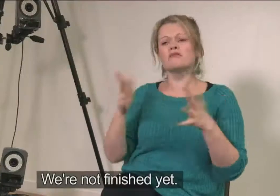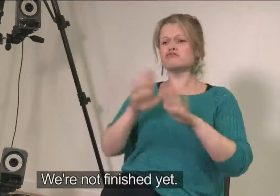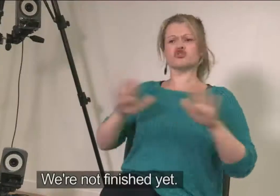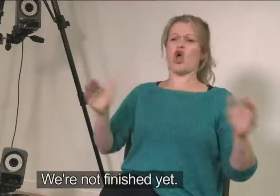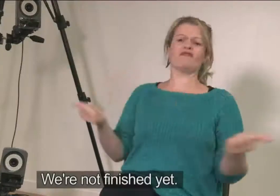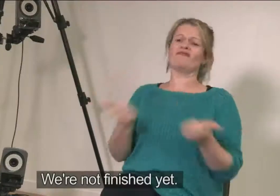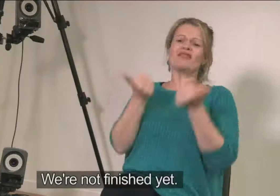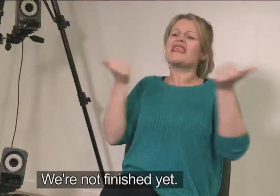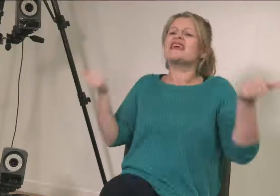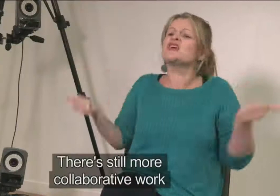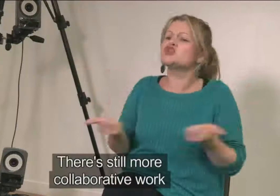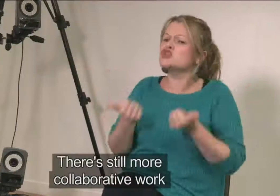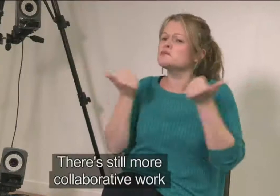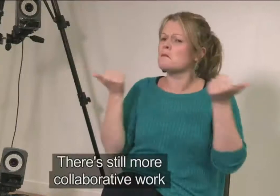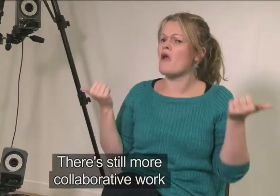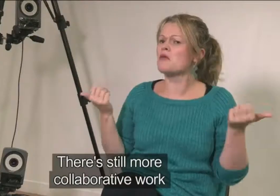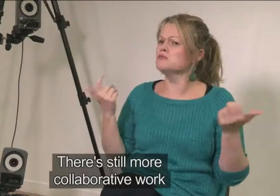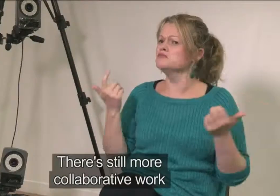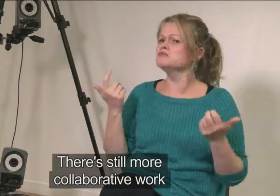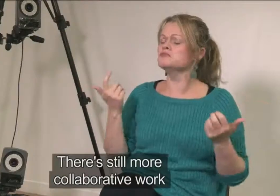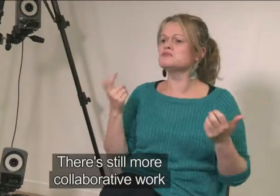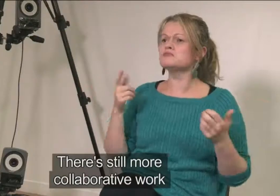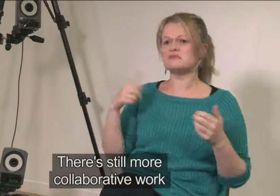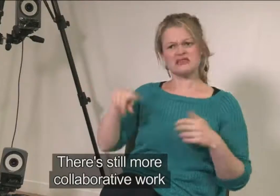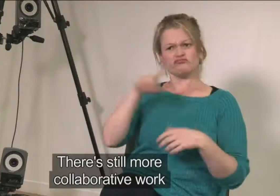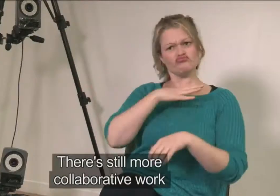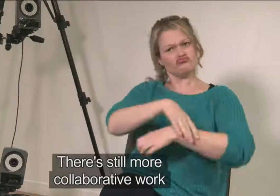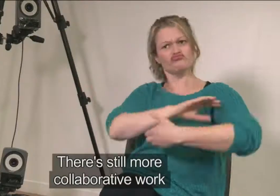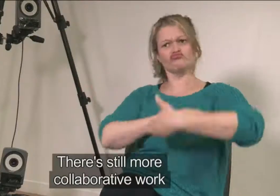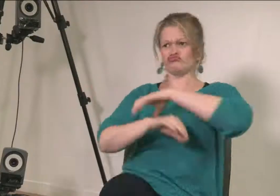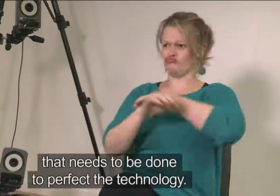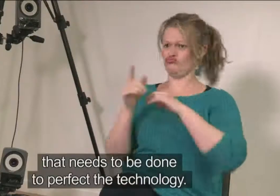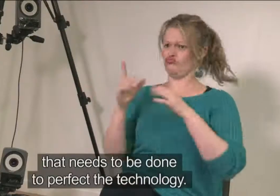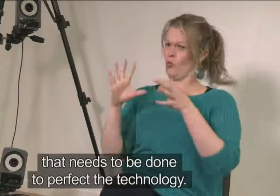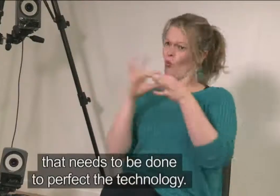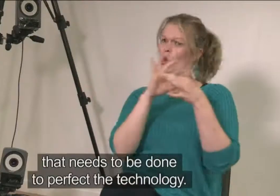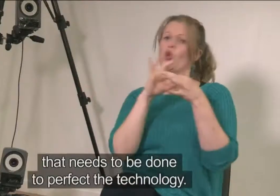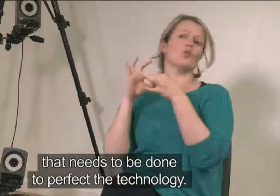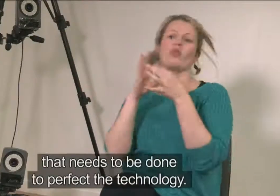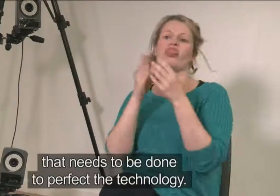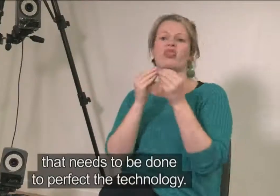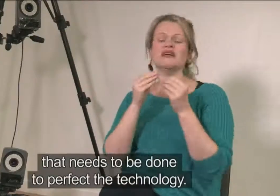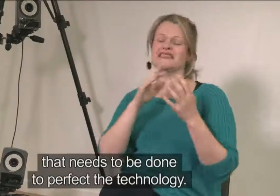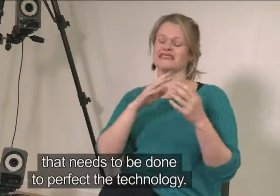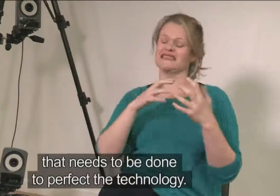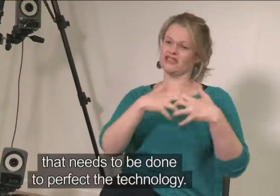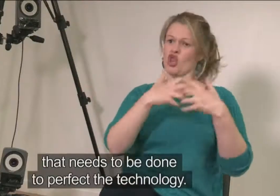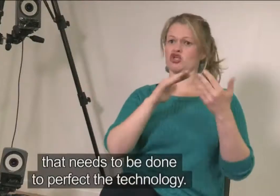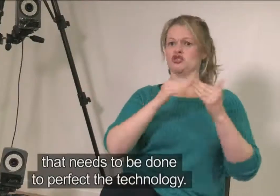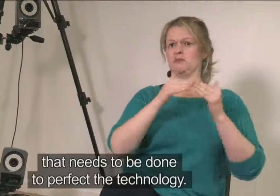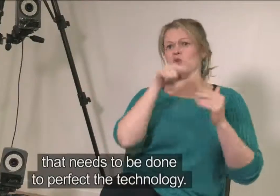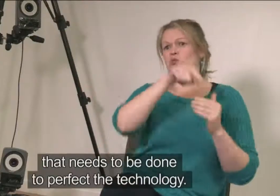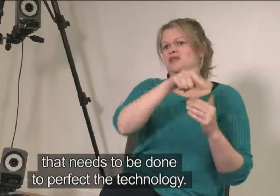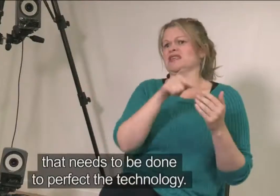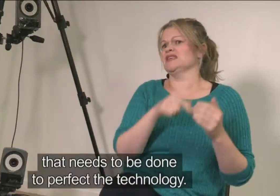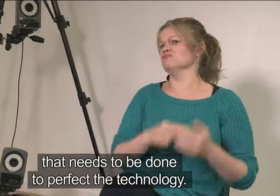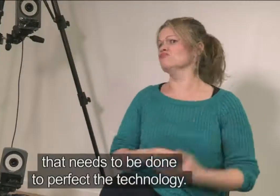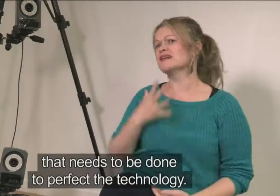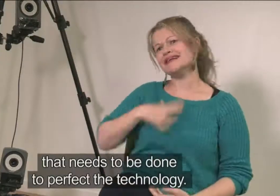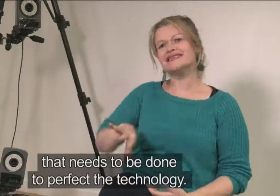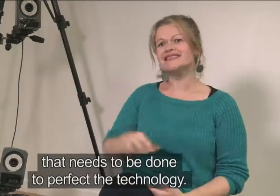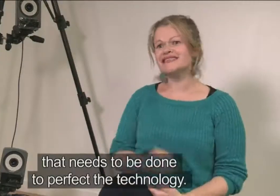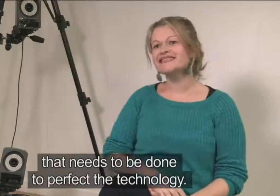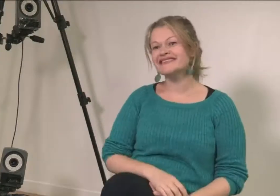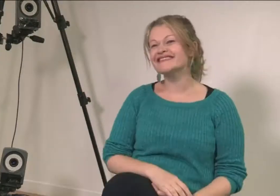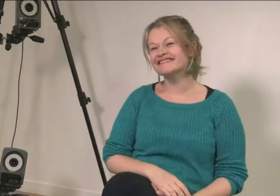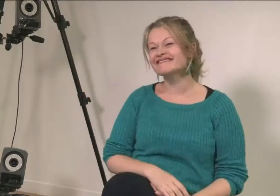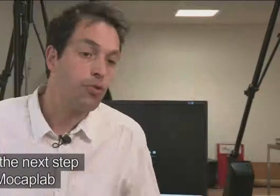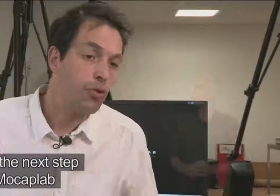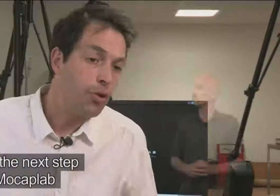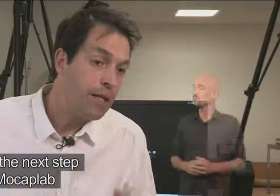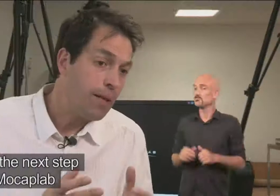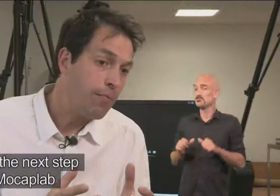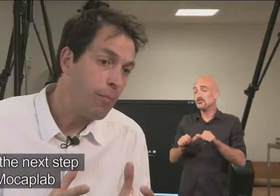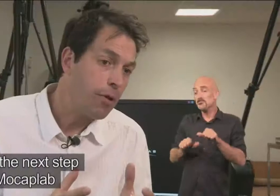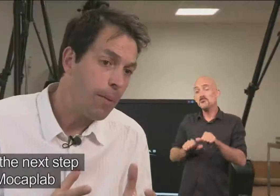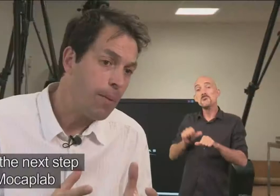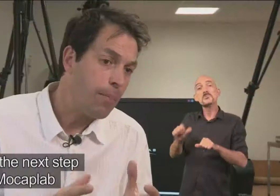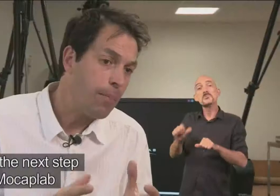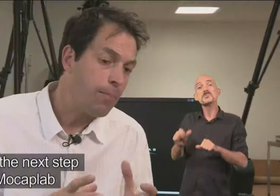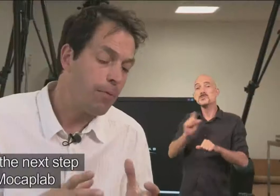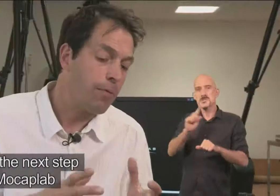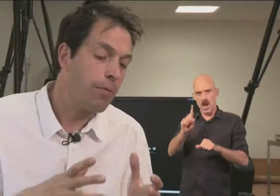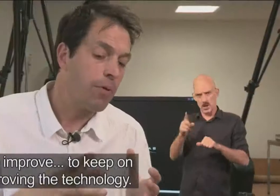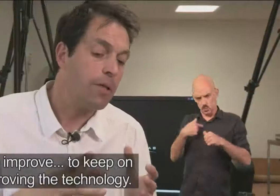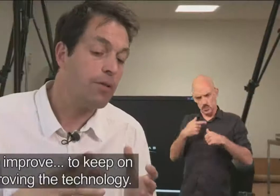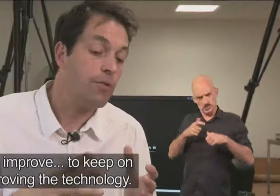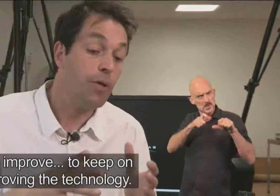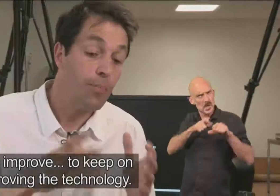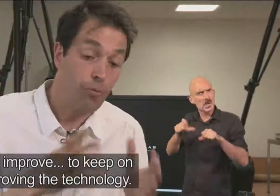We're not finished yet. There's still more collaborative work that needs to be done to perfect the technology. So the next